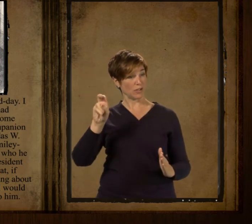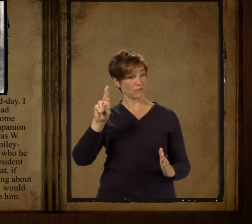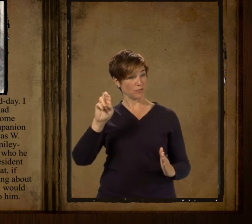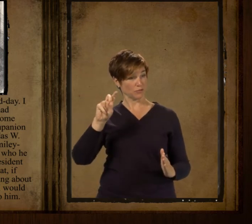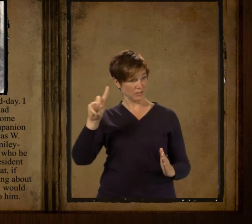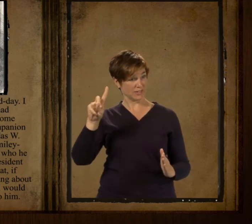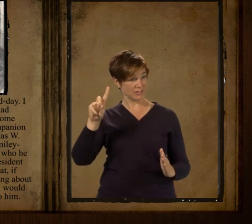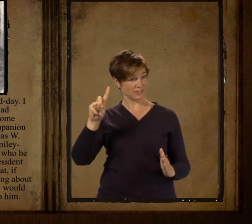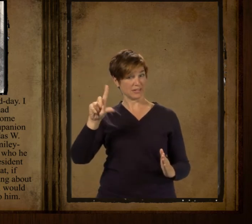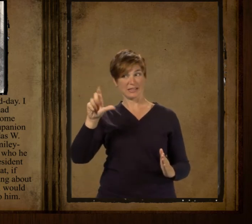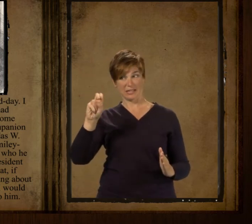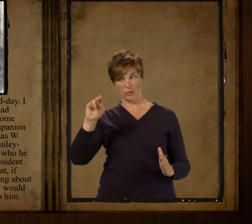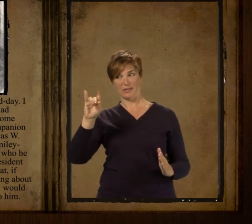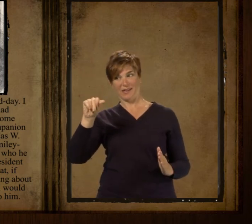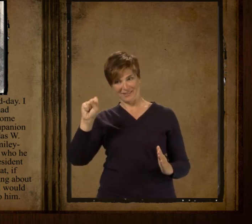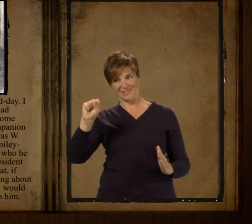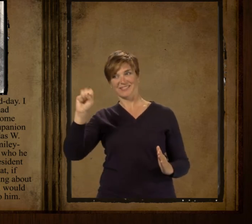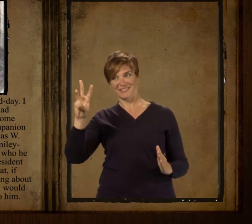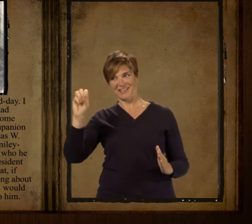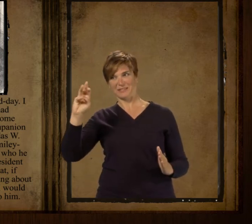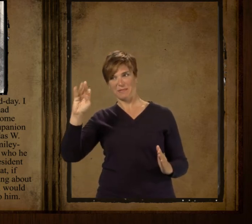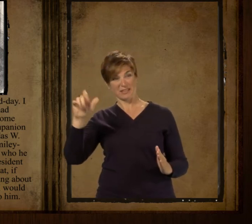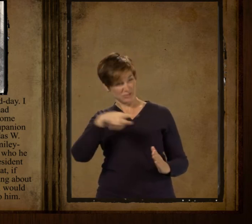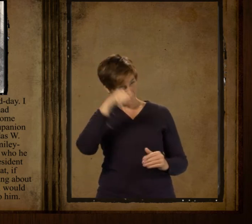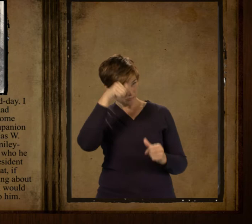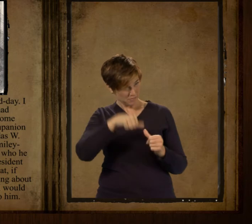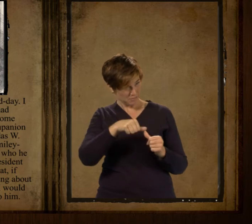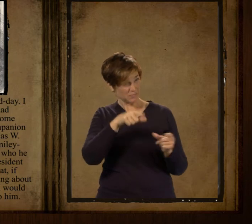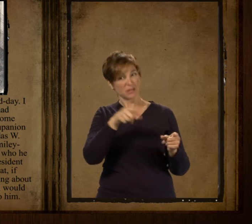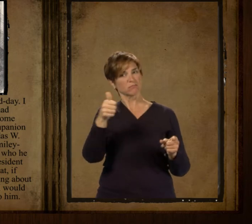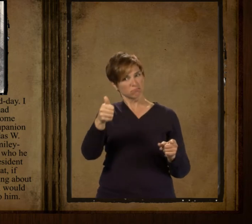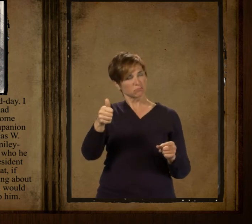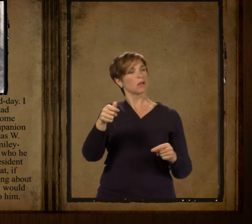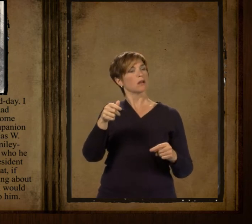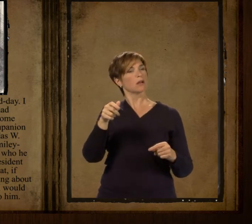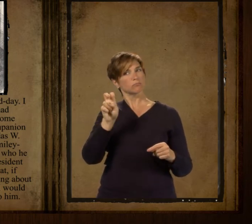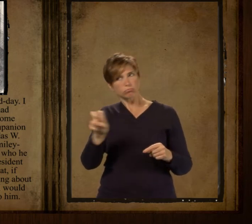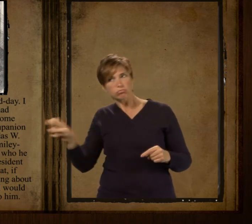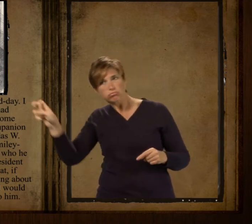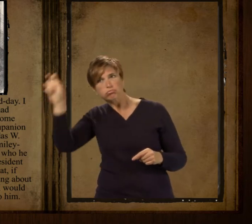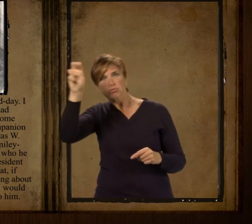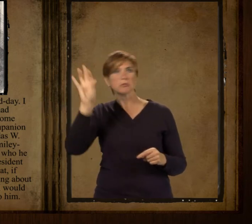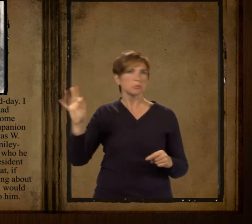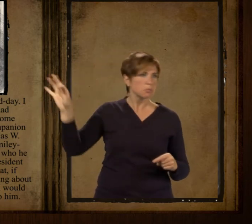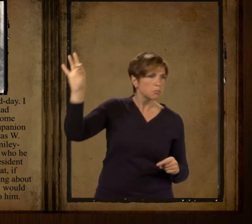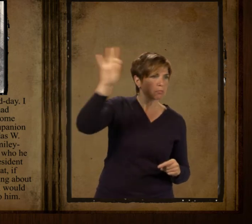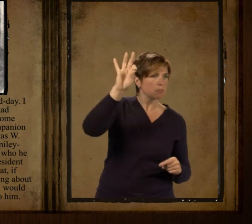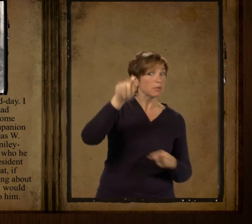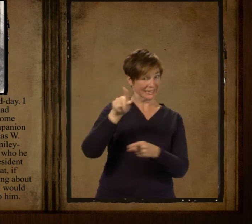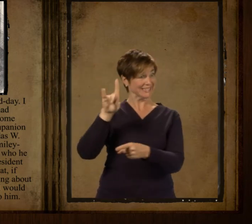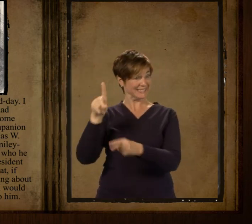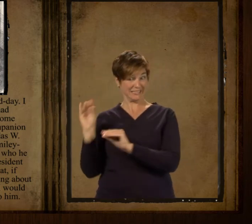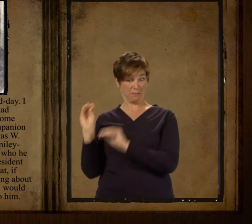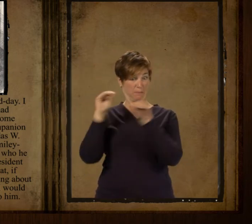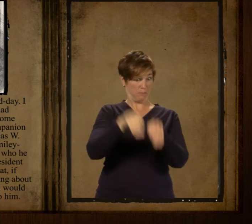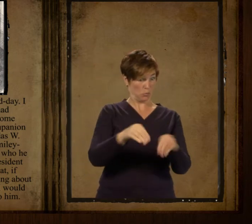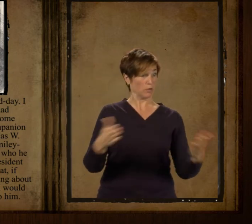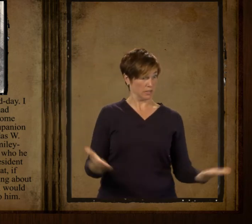Who he had heard was at one time a resident of Angel's Camp. I added that if